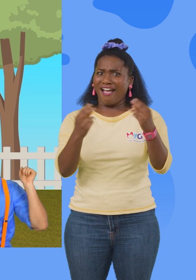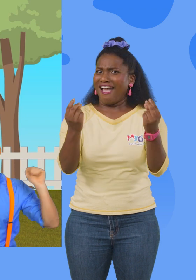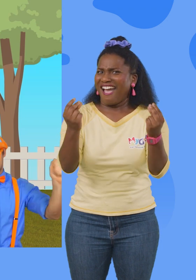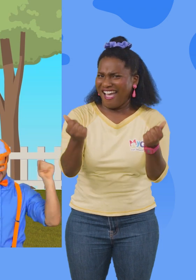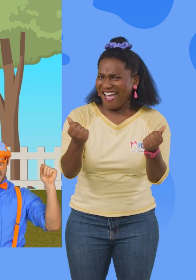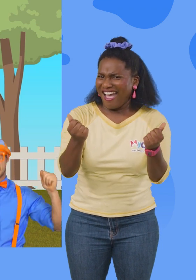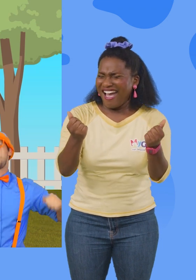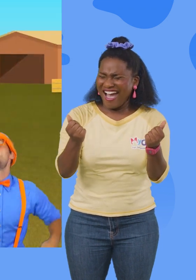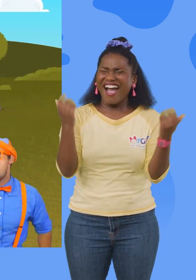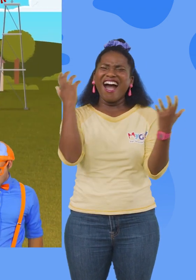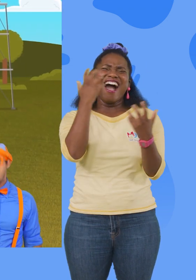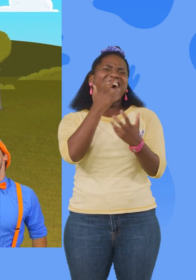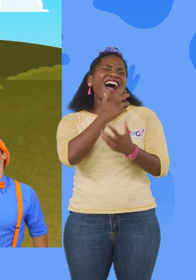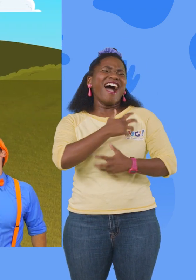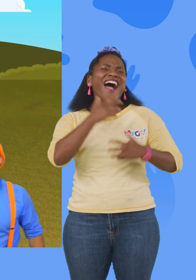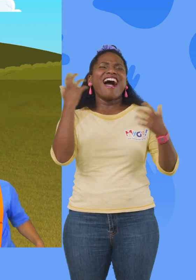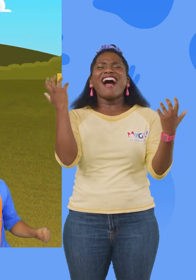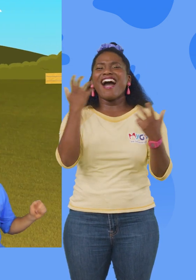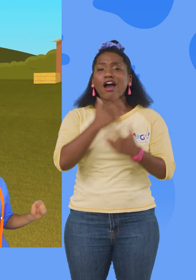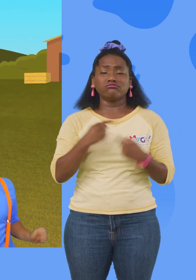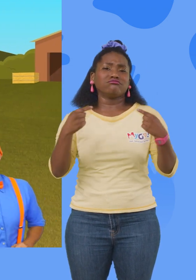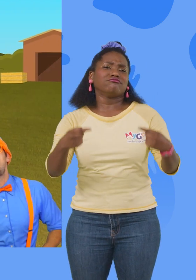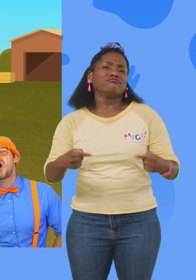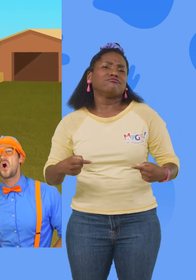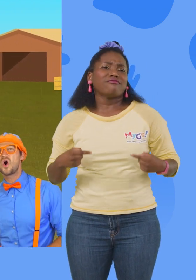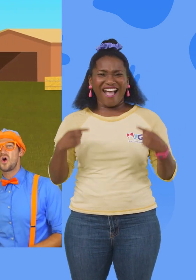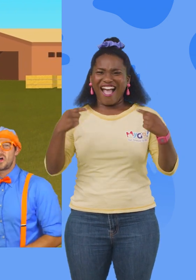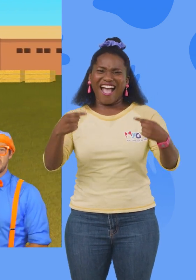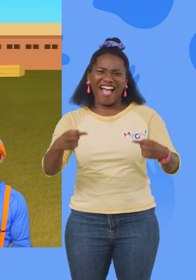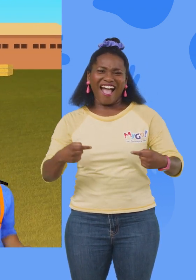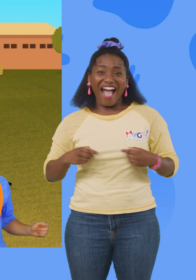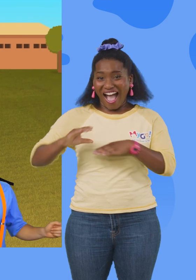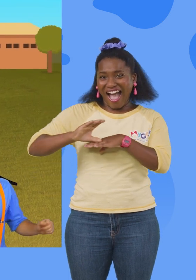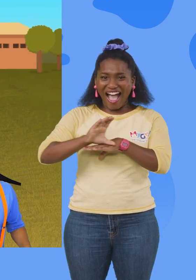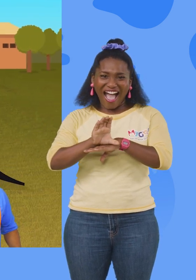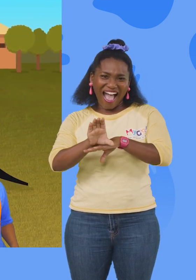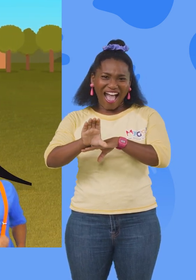like that. Whoa, it's on a roll. Bulldozer.